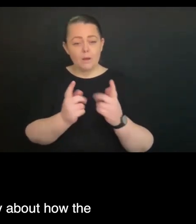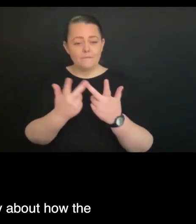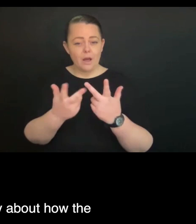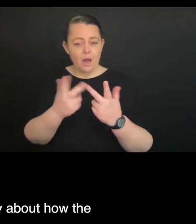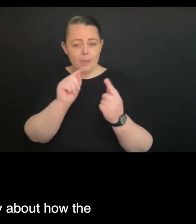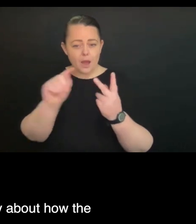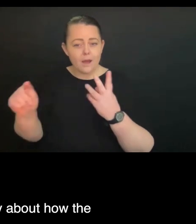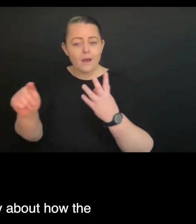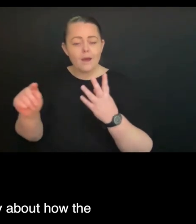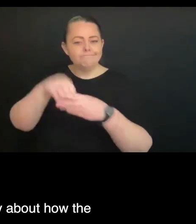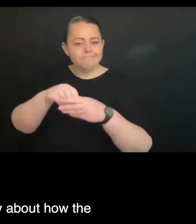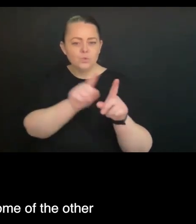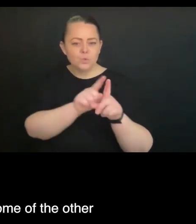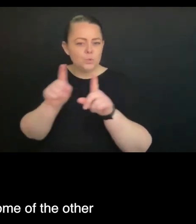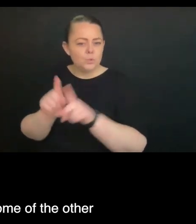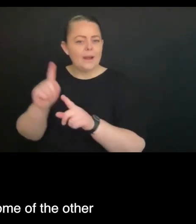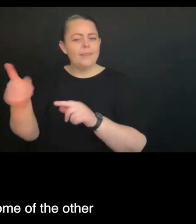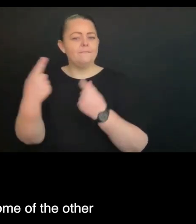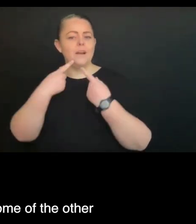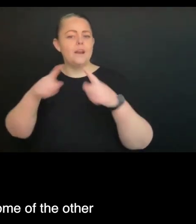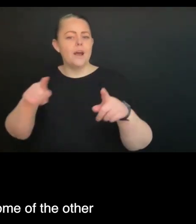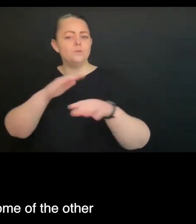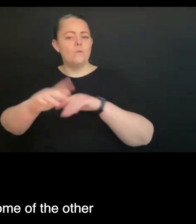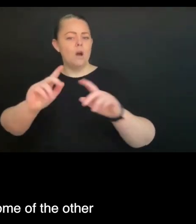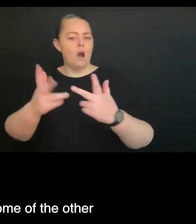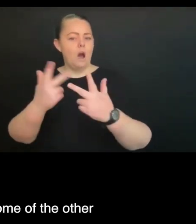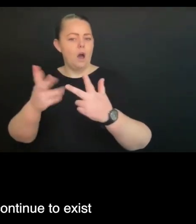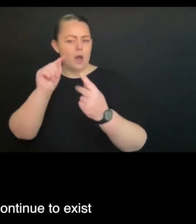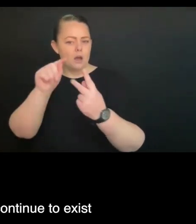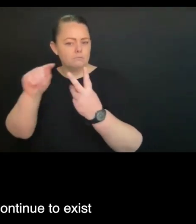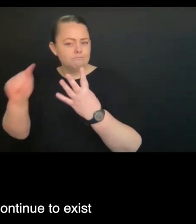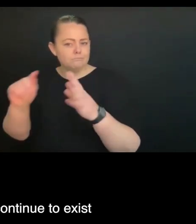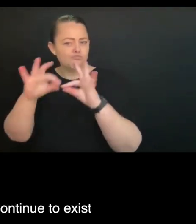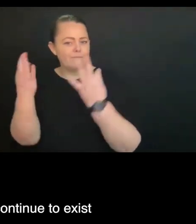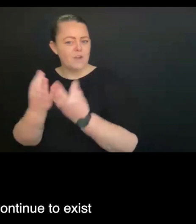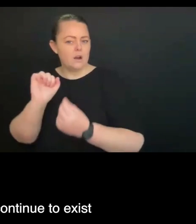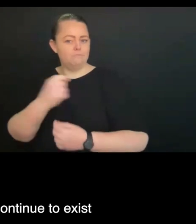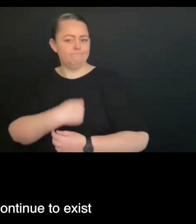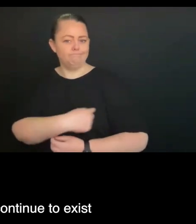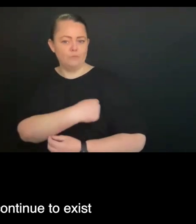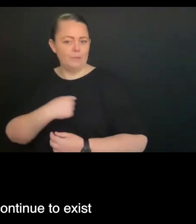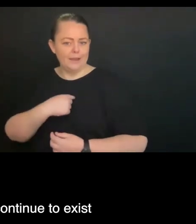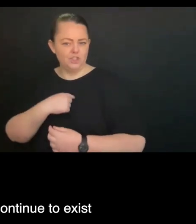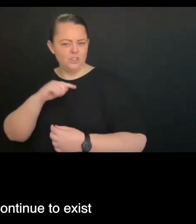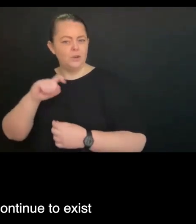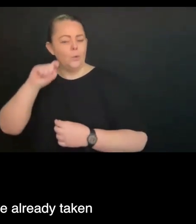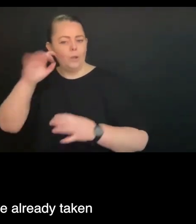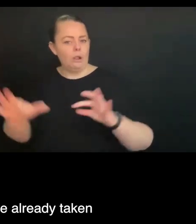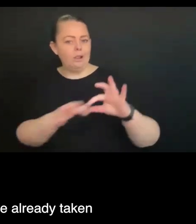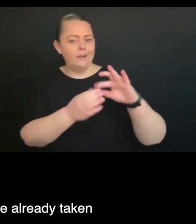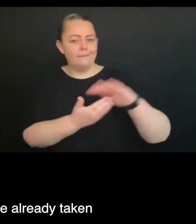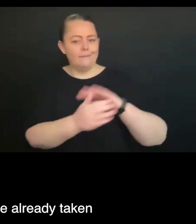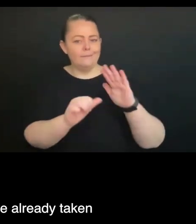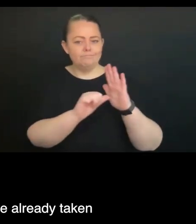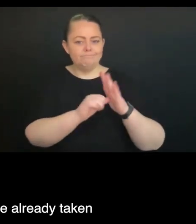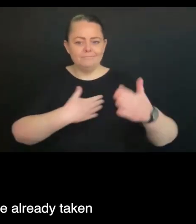Simon, do you want to talk briefly about kind of how the standards might intersect with some of the other provider obligations that would continue to exist, including